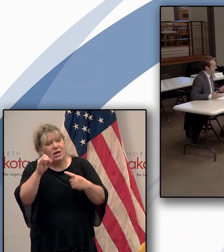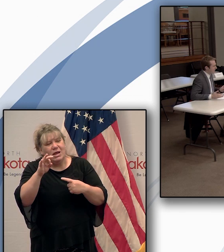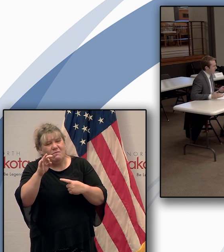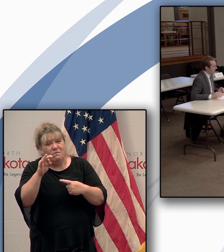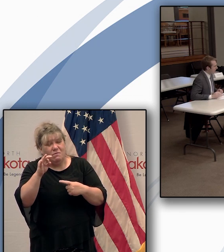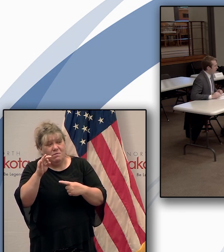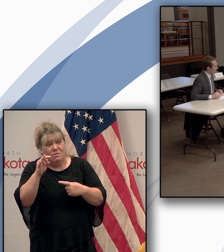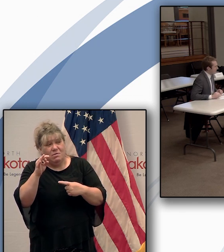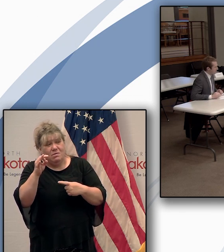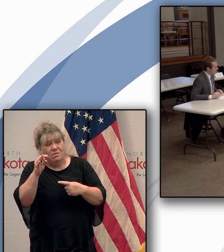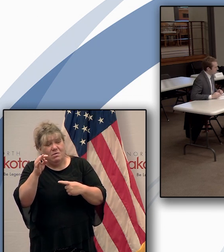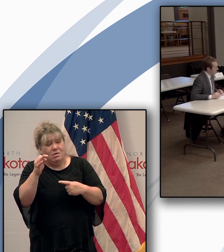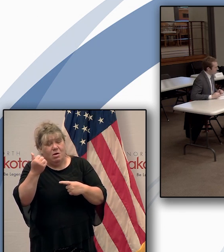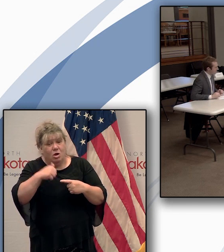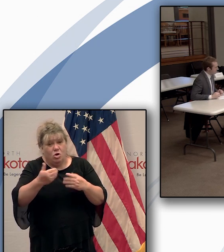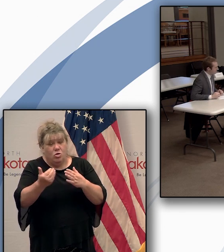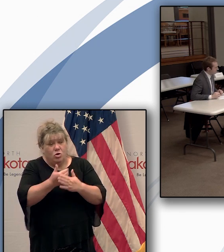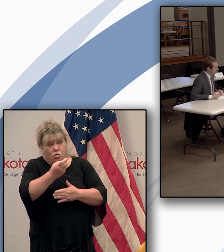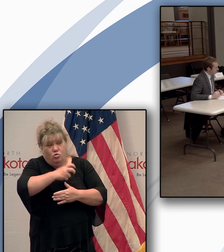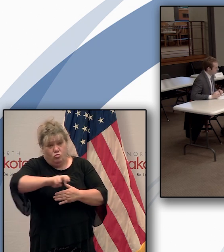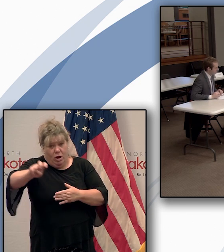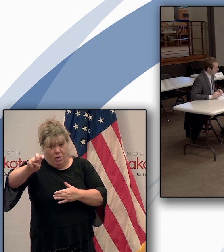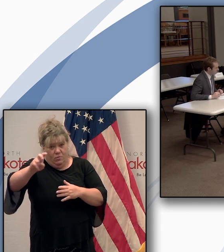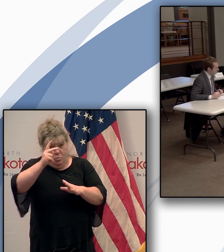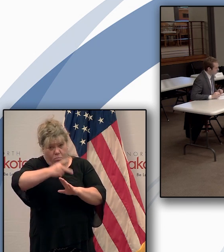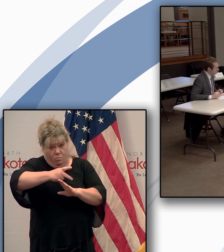has been transferred under the new transfer protocols yet?